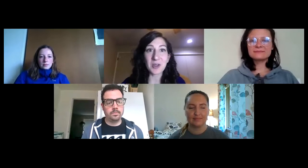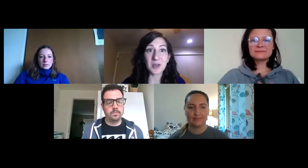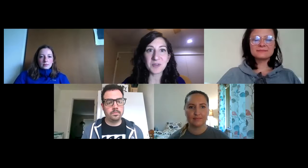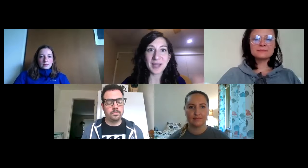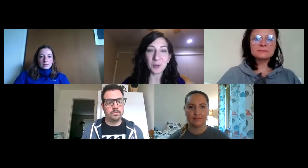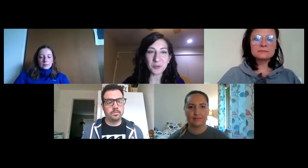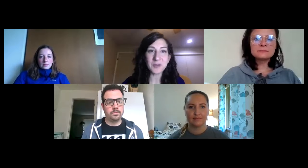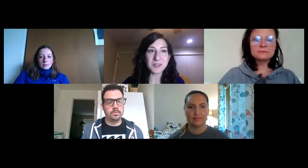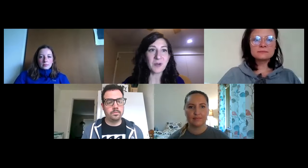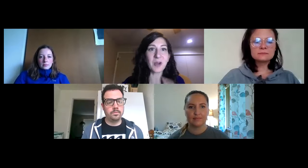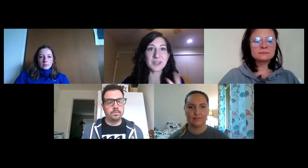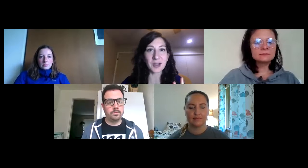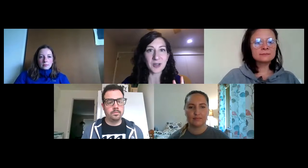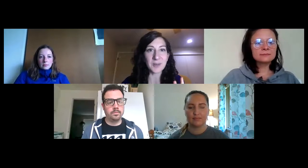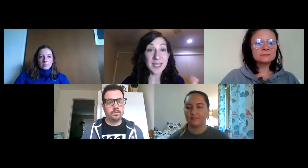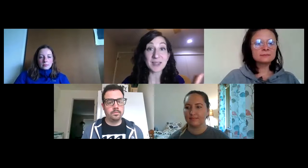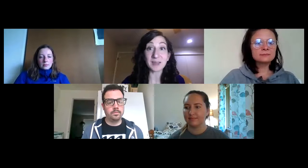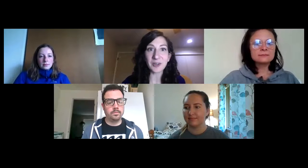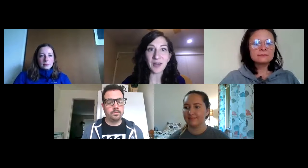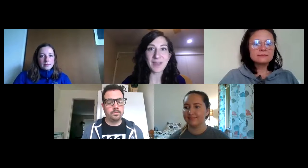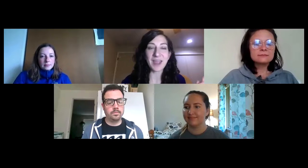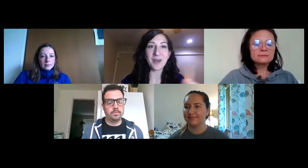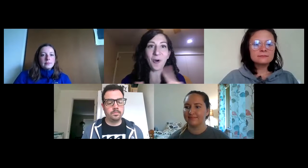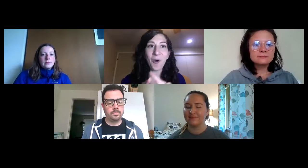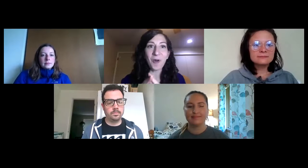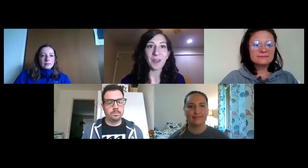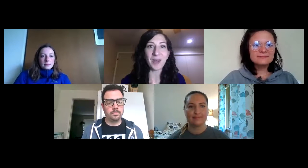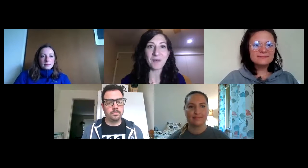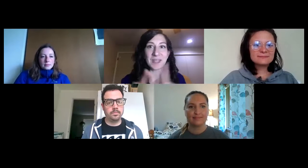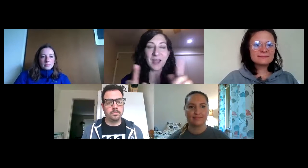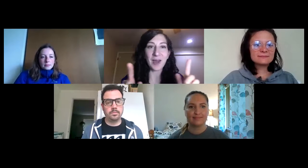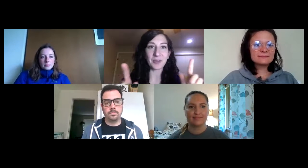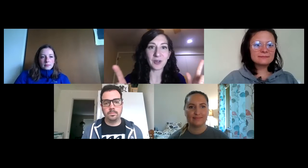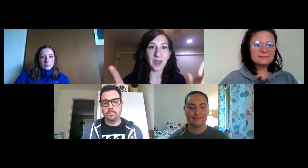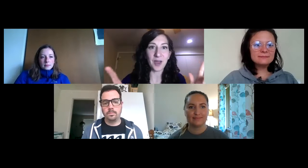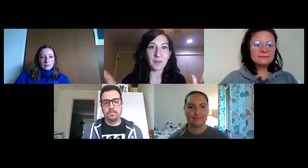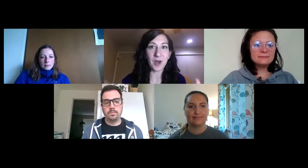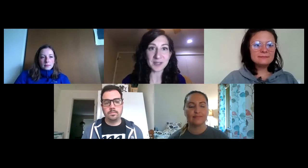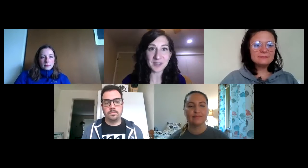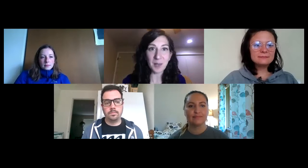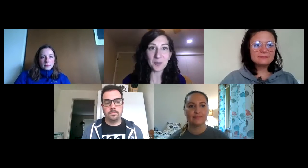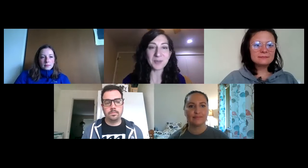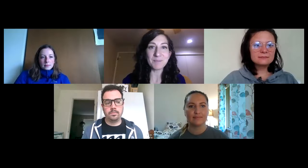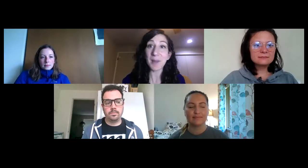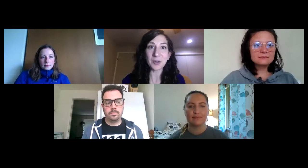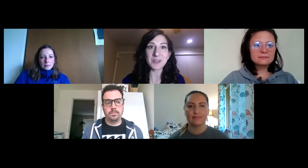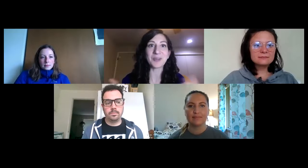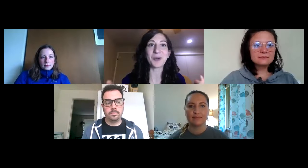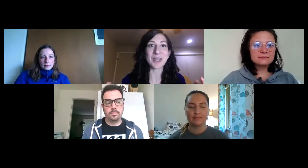cycle through so I'll start being the leader and then all of the other ensemble members are going